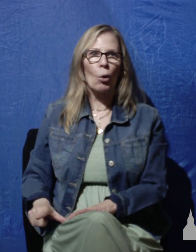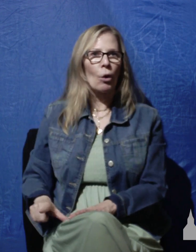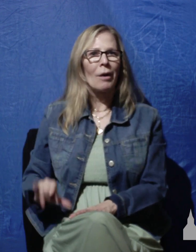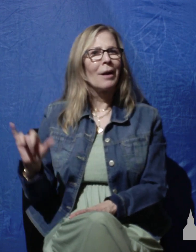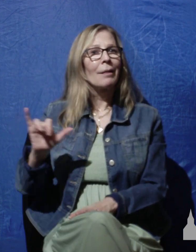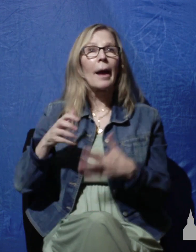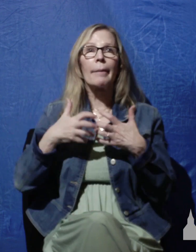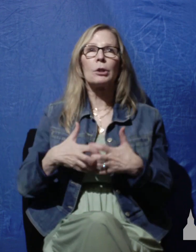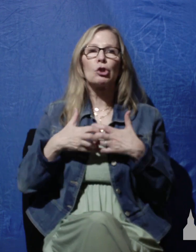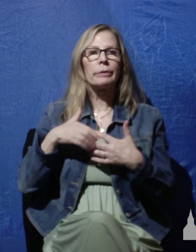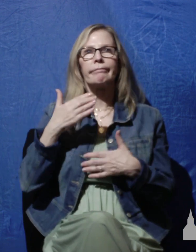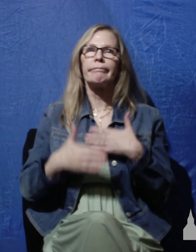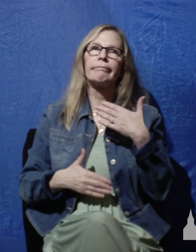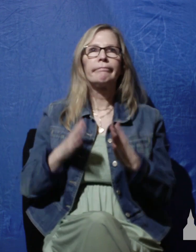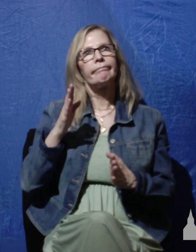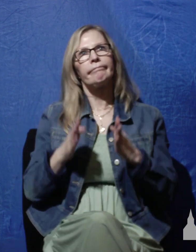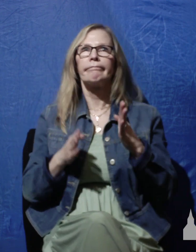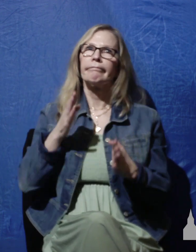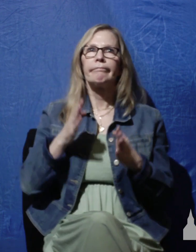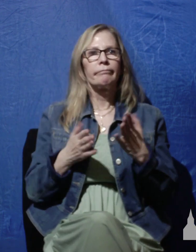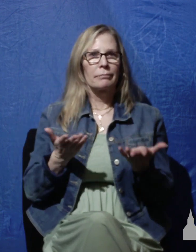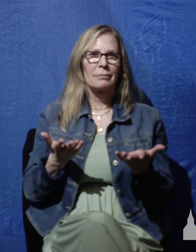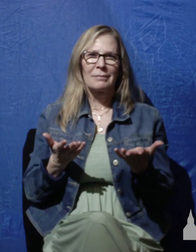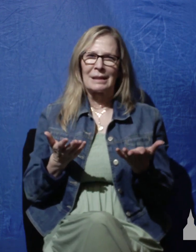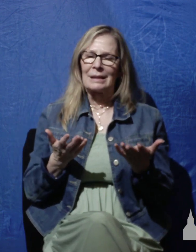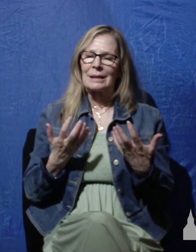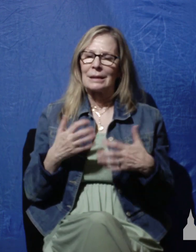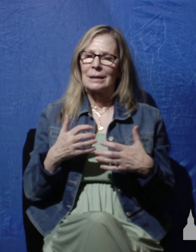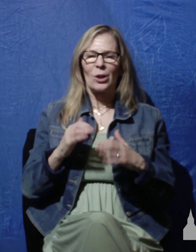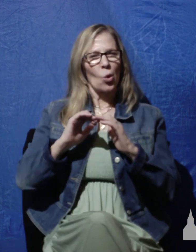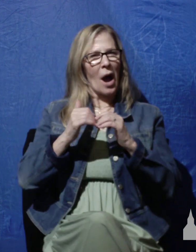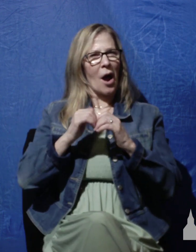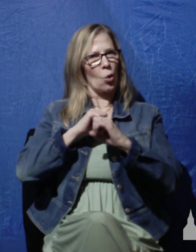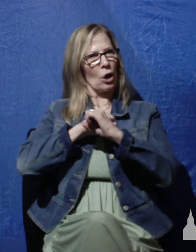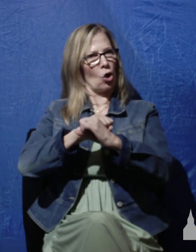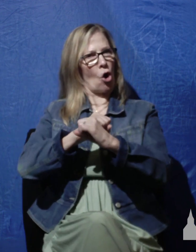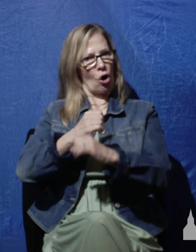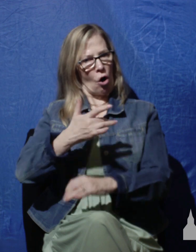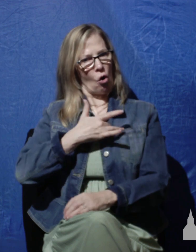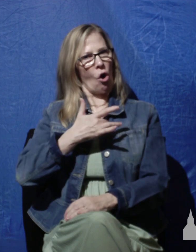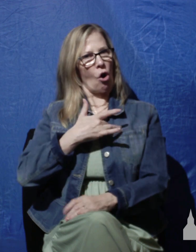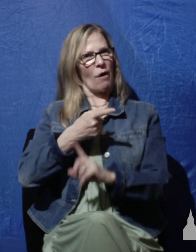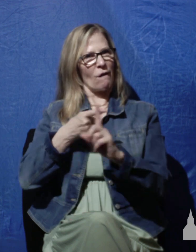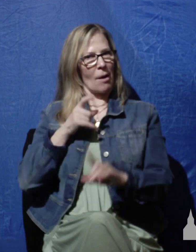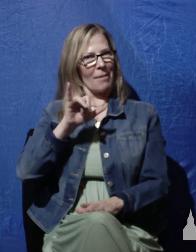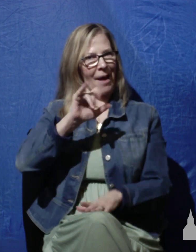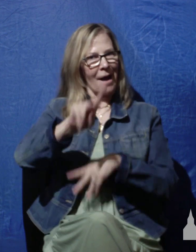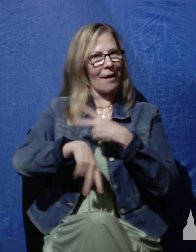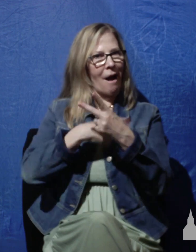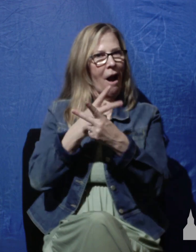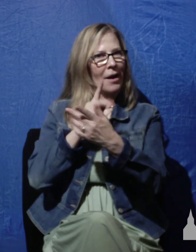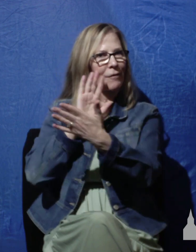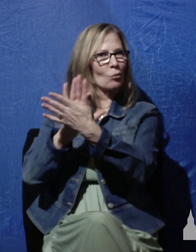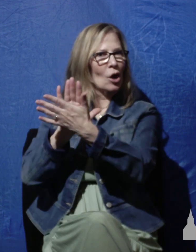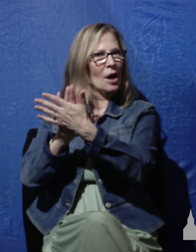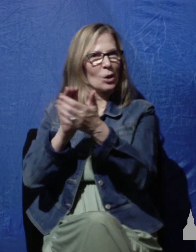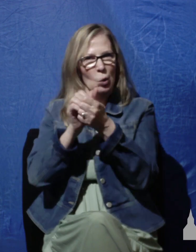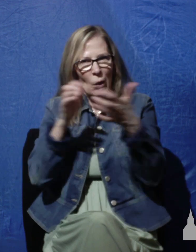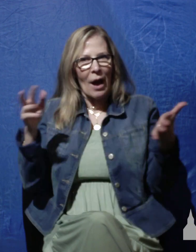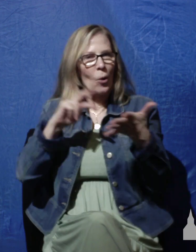that's all. So how do we guard our hearts from praise that is mechanical, praise that is meaningless, vain repetition?